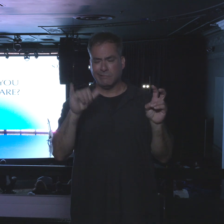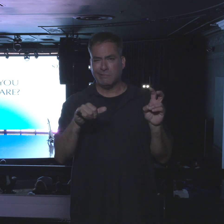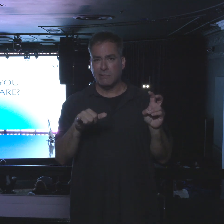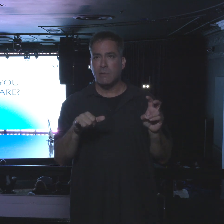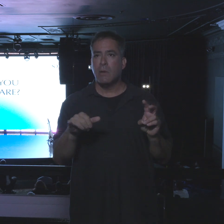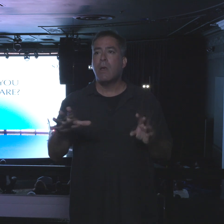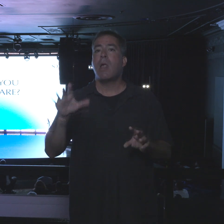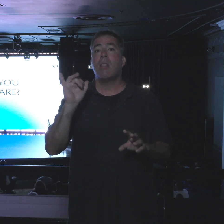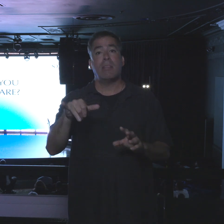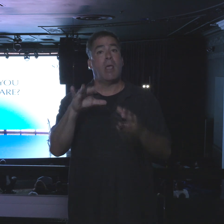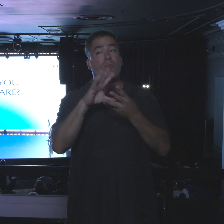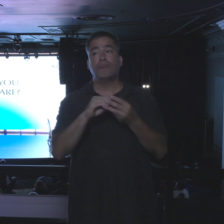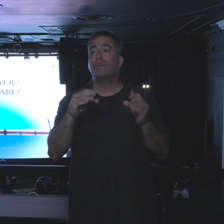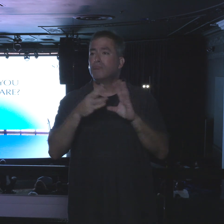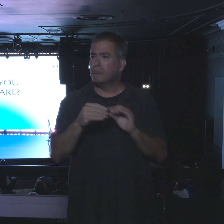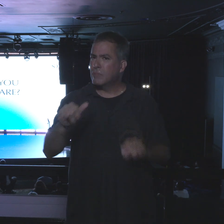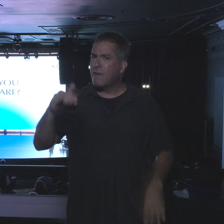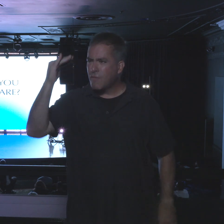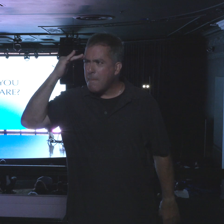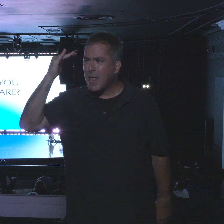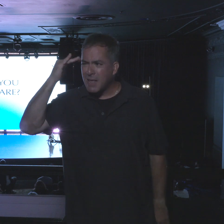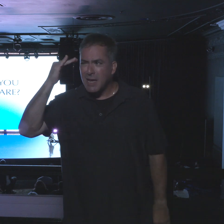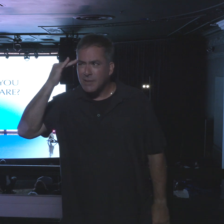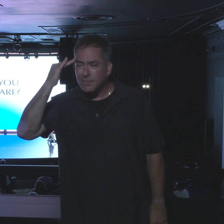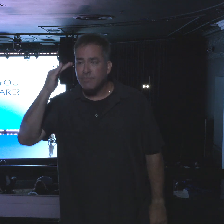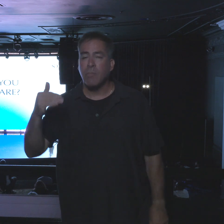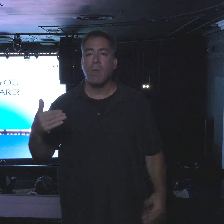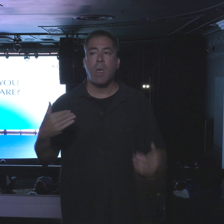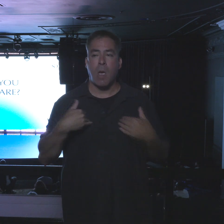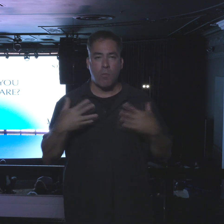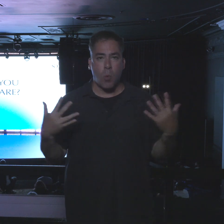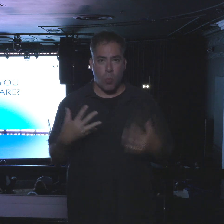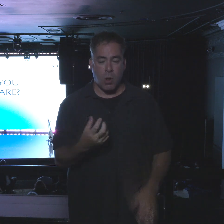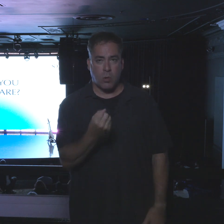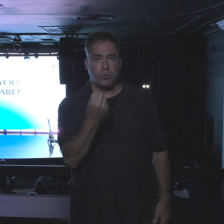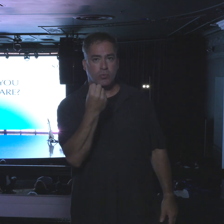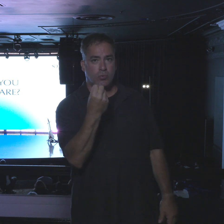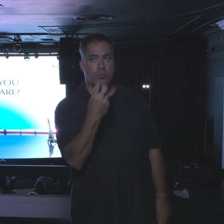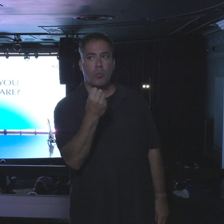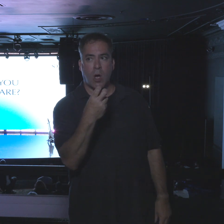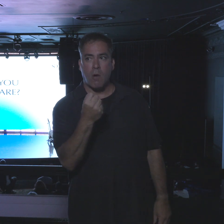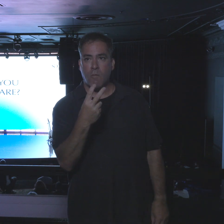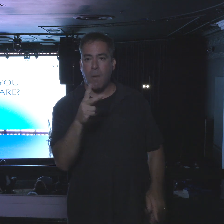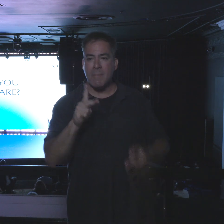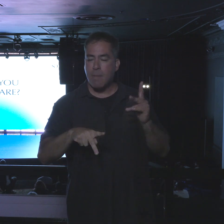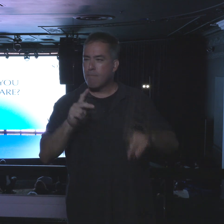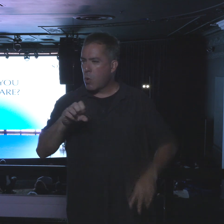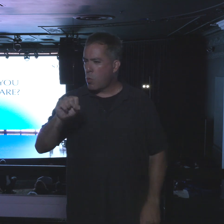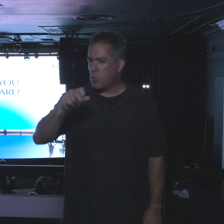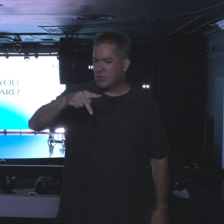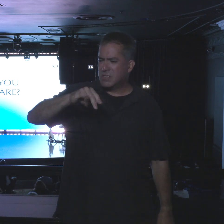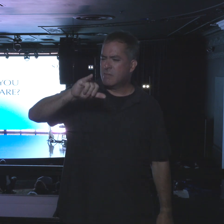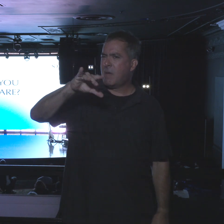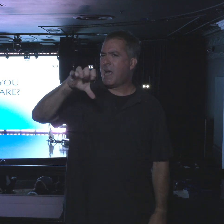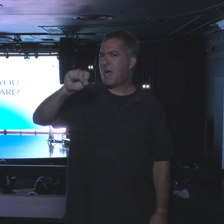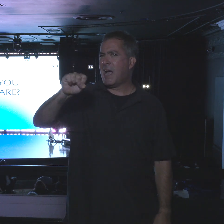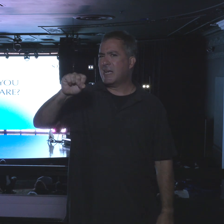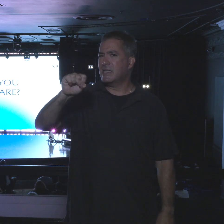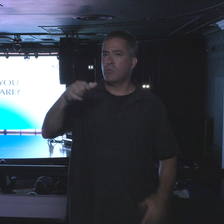familiar passage of scripture. There were these 12 spies, 12 leaders,